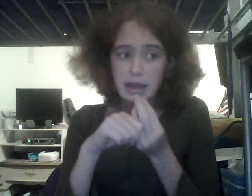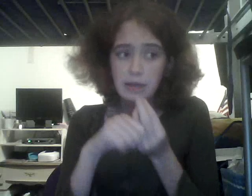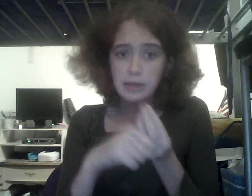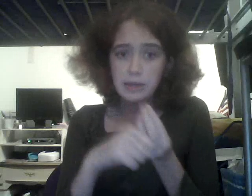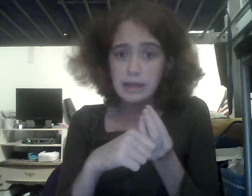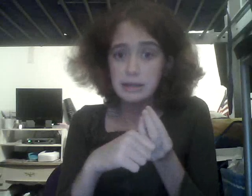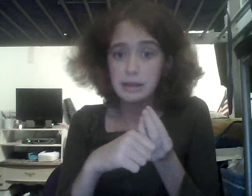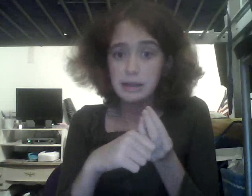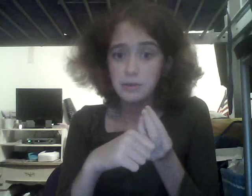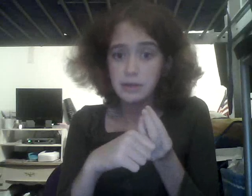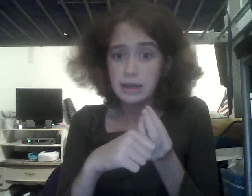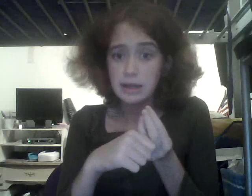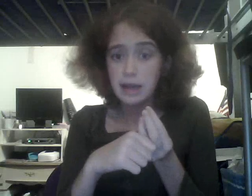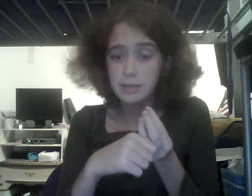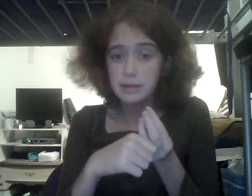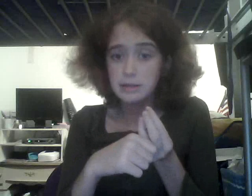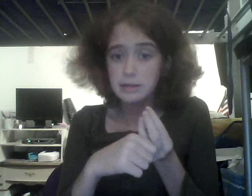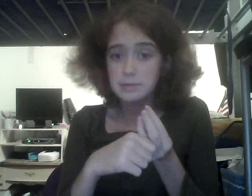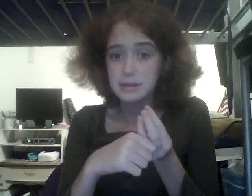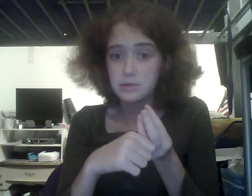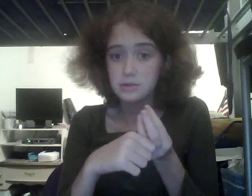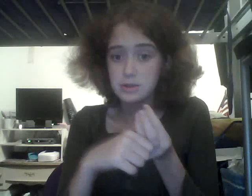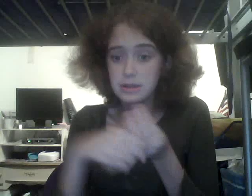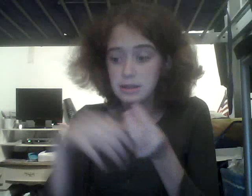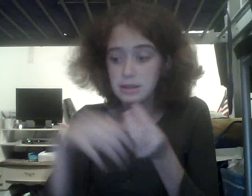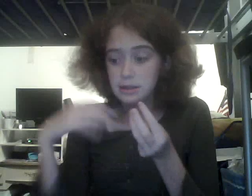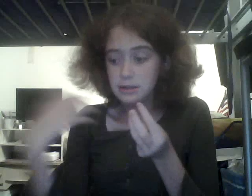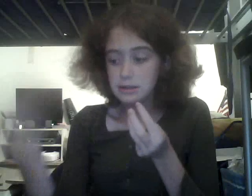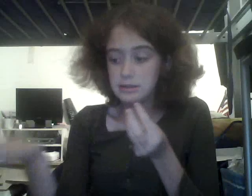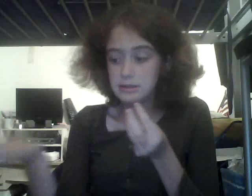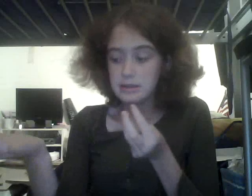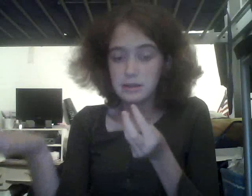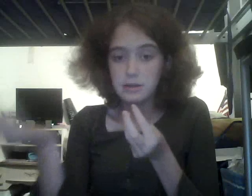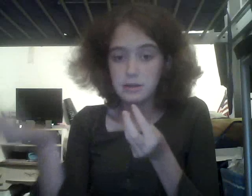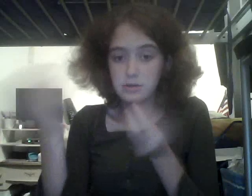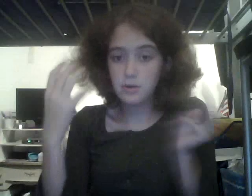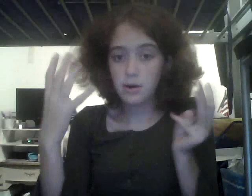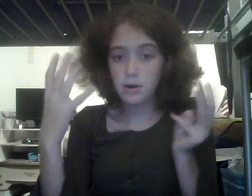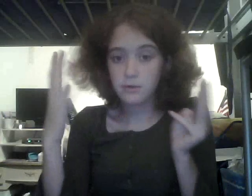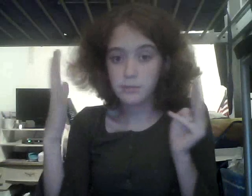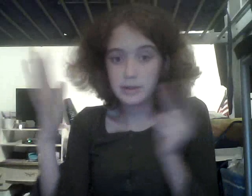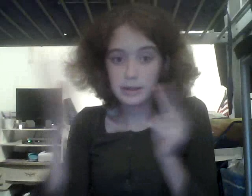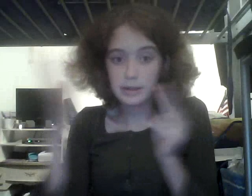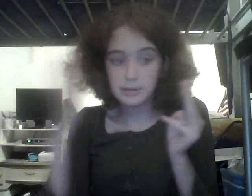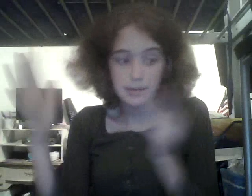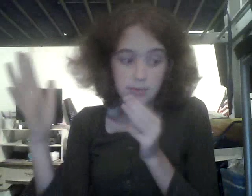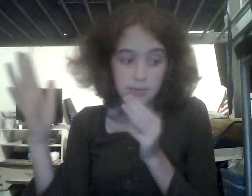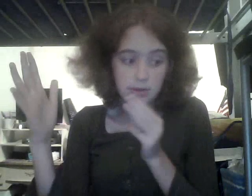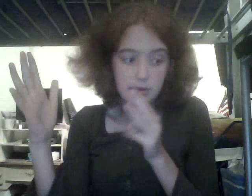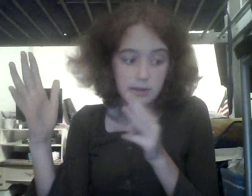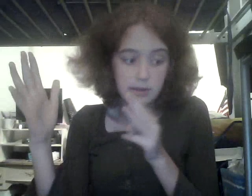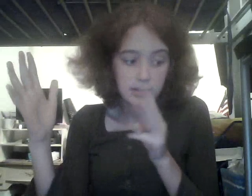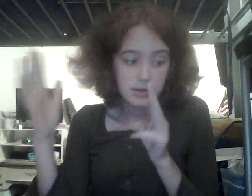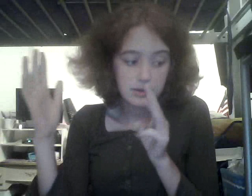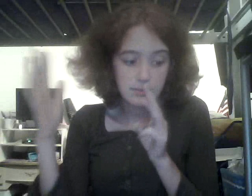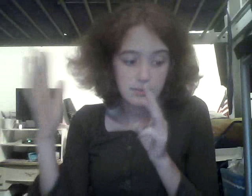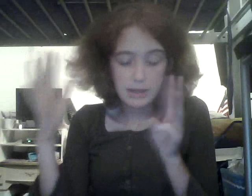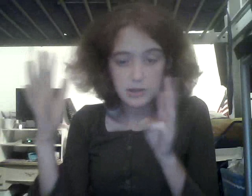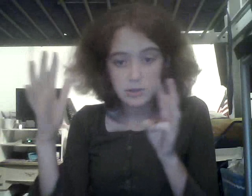really can't take care of anything high maintenance, because it just, is like, so hard for me to like, be able to manage a